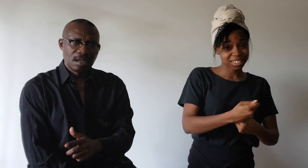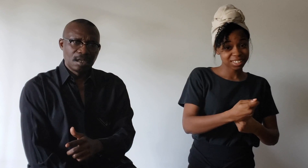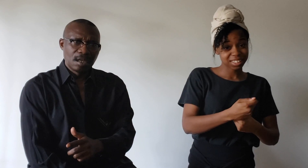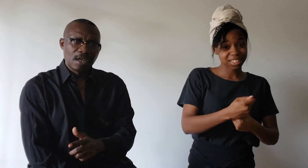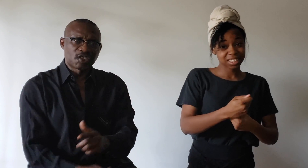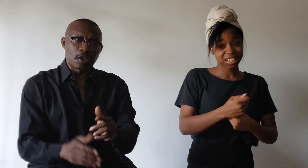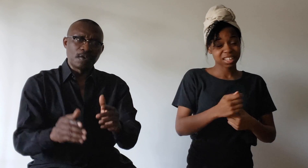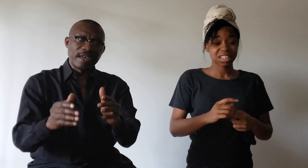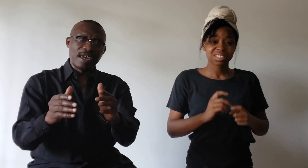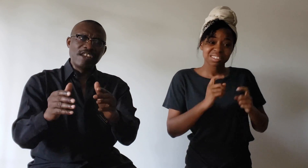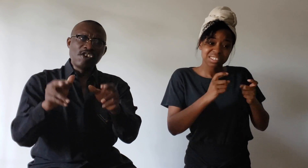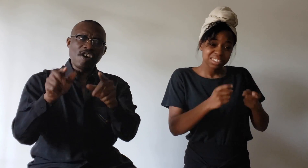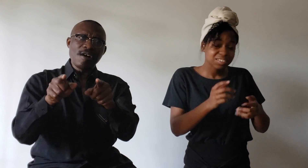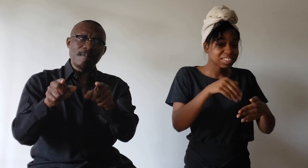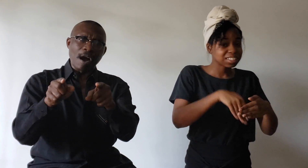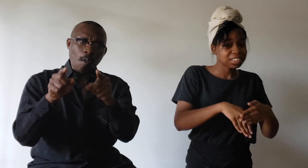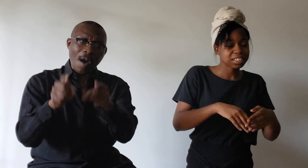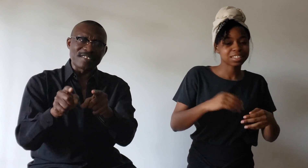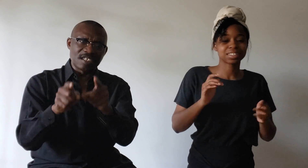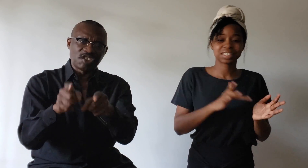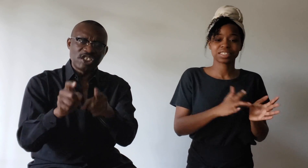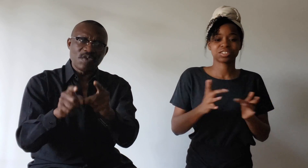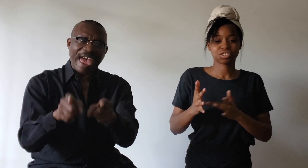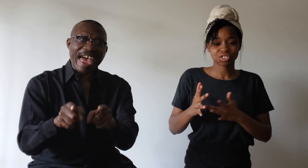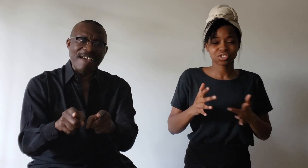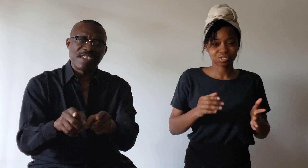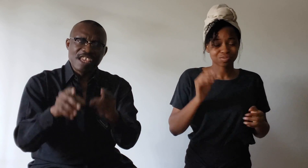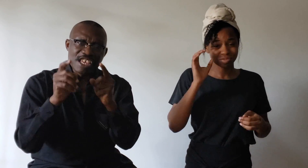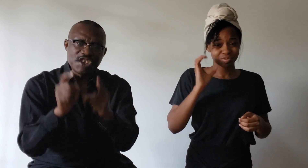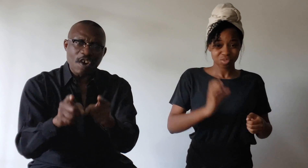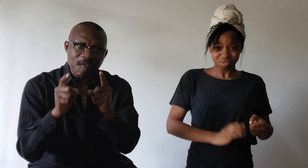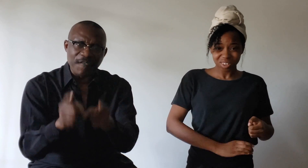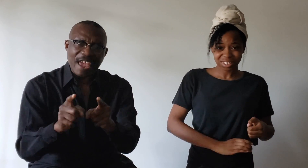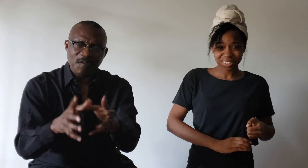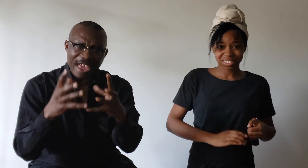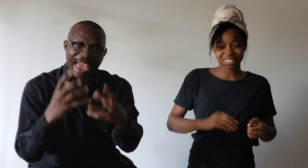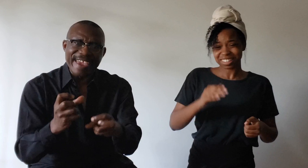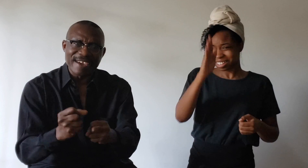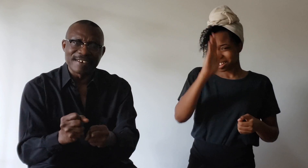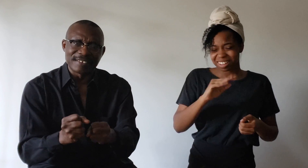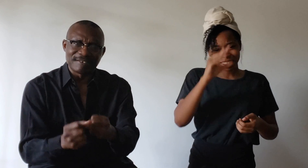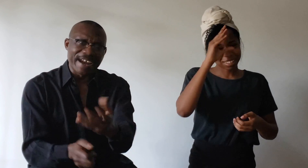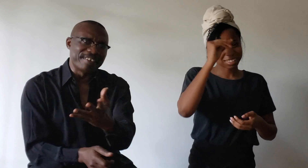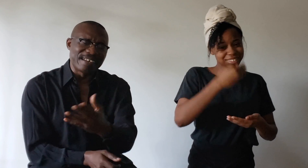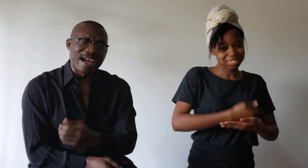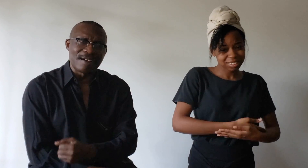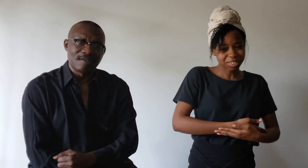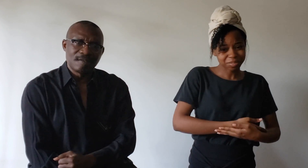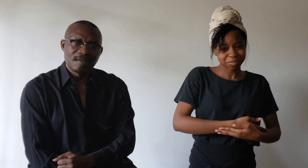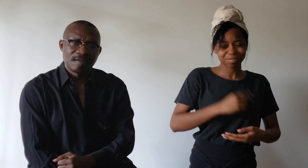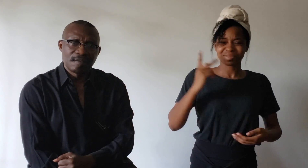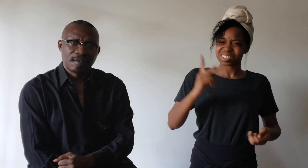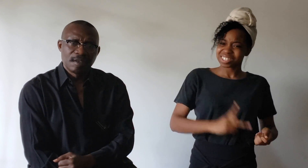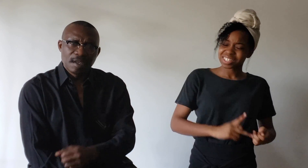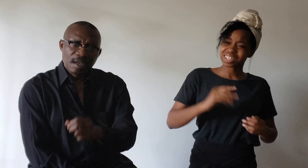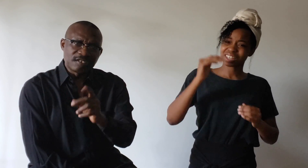So, in whom or what do you have your faith anchored right now? Listen,